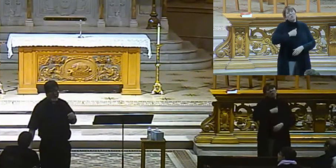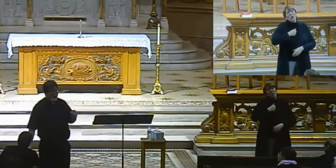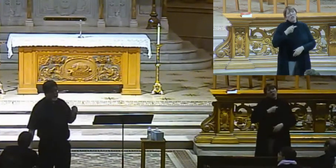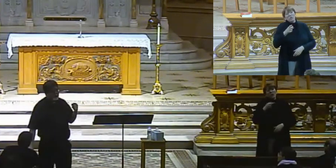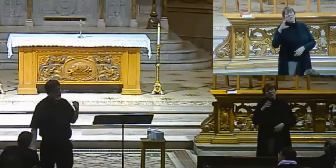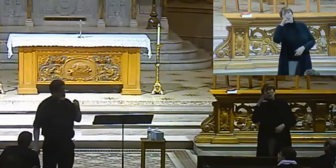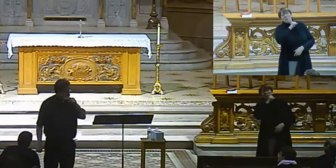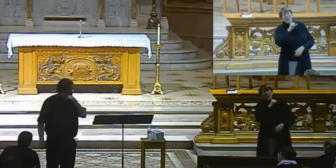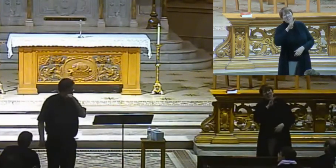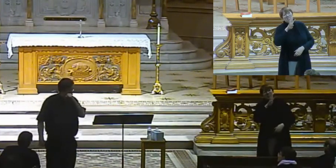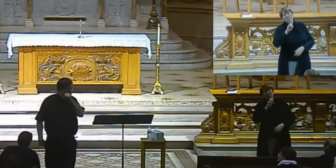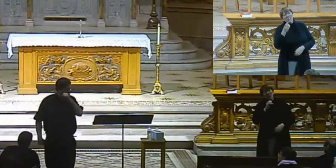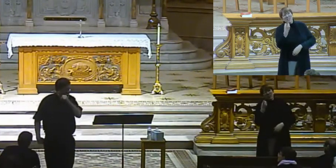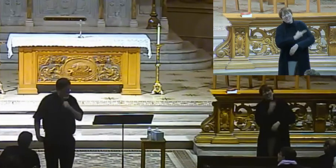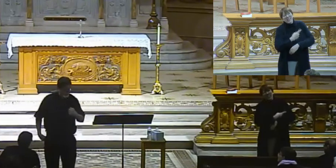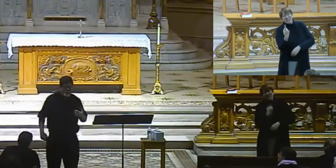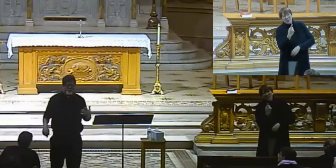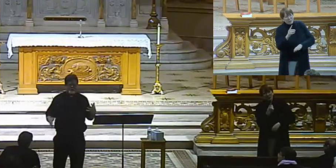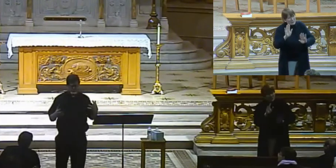that, all right?